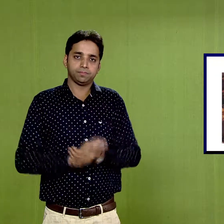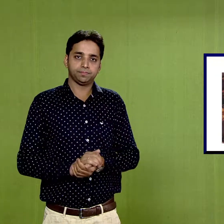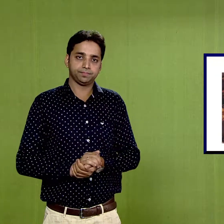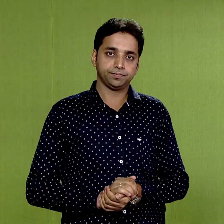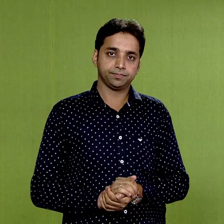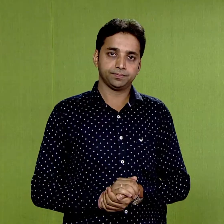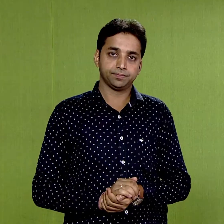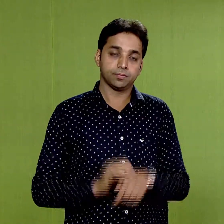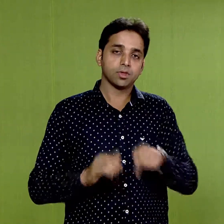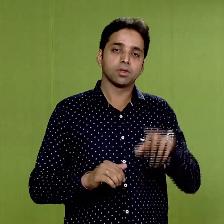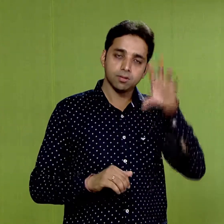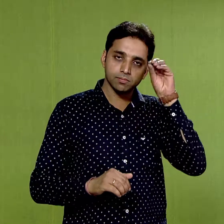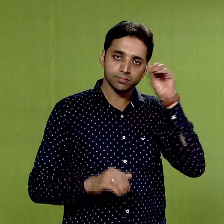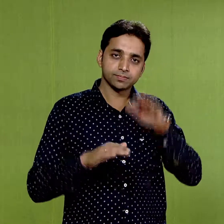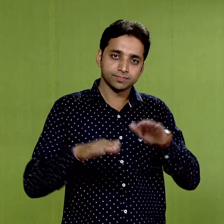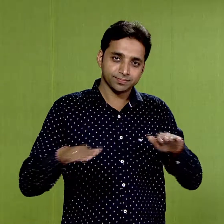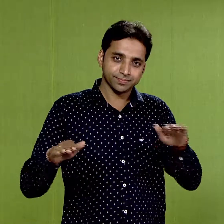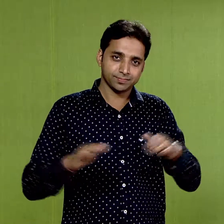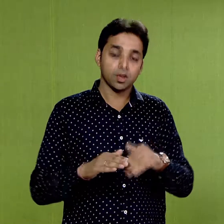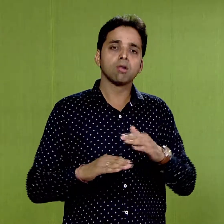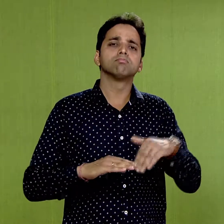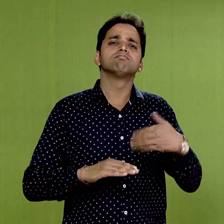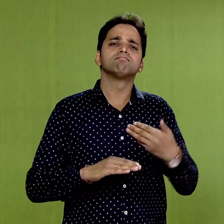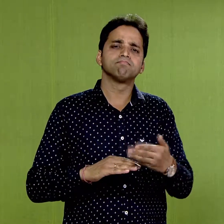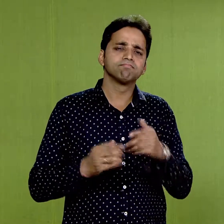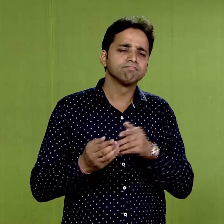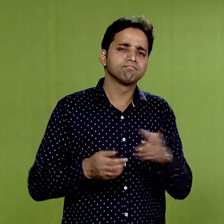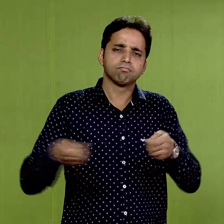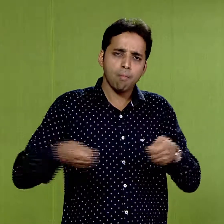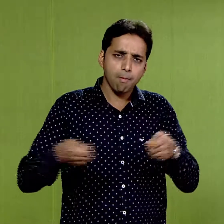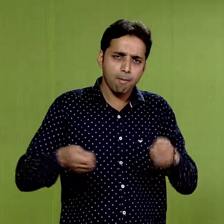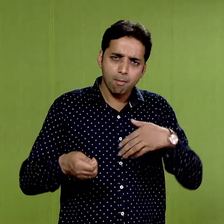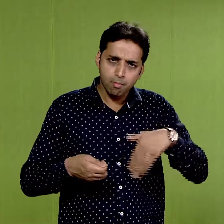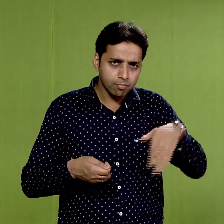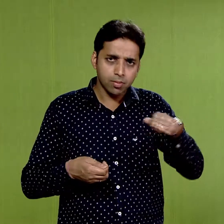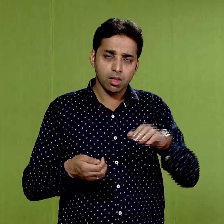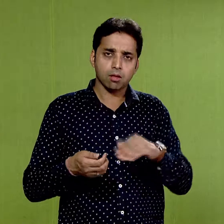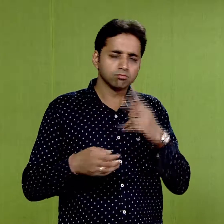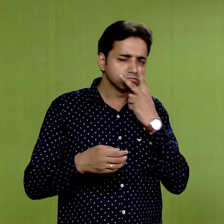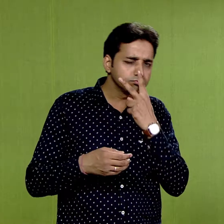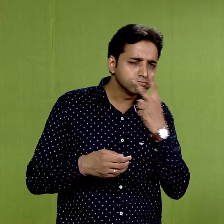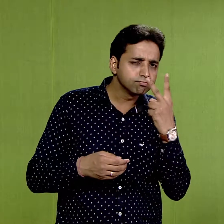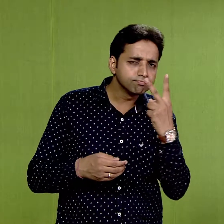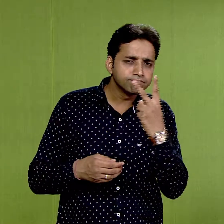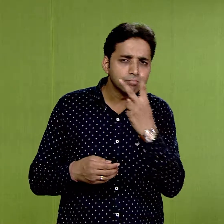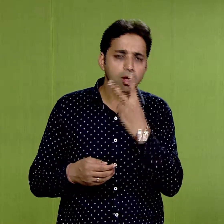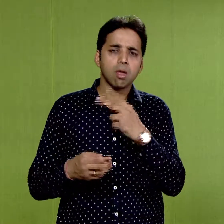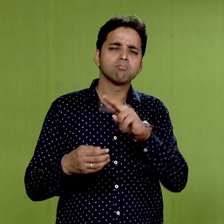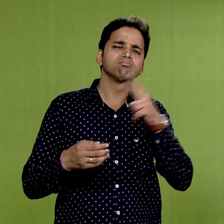Learners, when you go to market, you must have seen many paintings on canvas